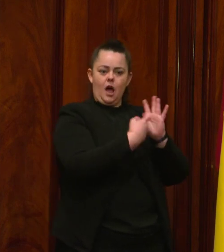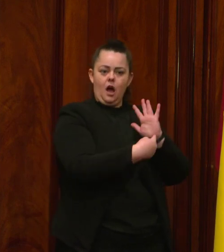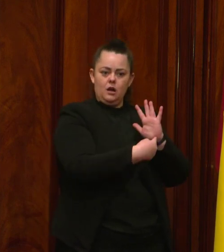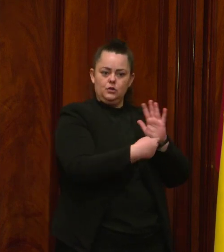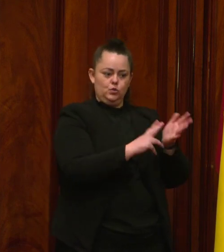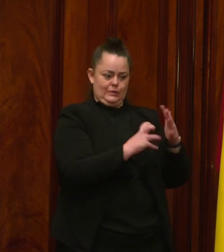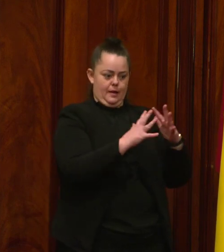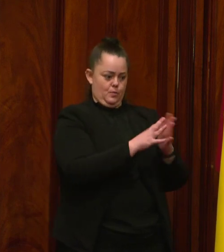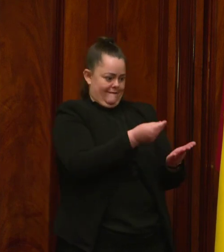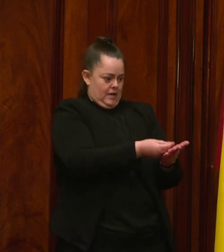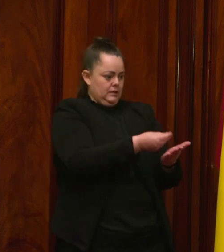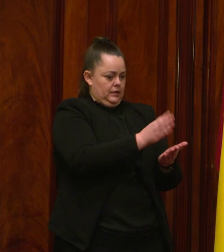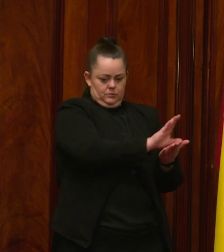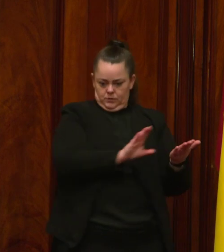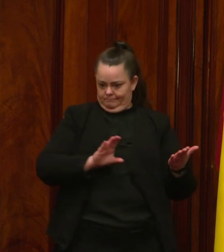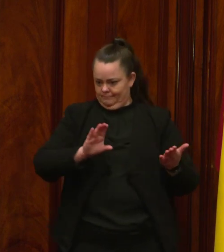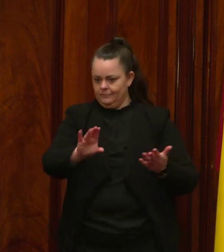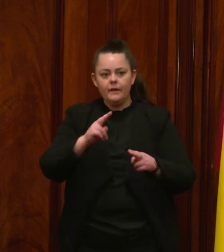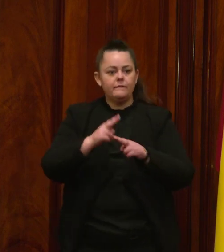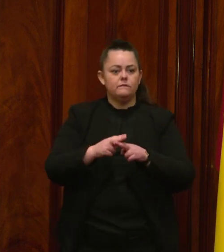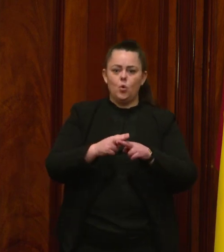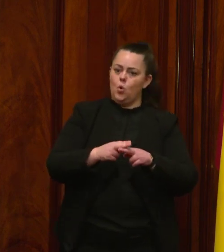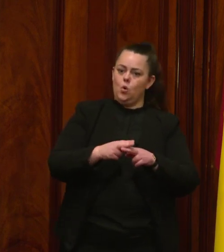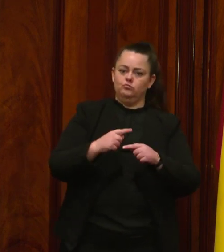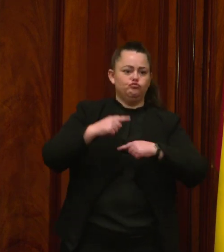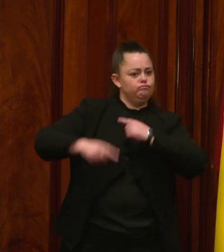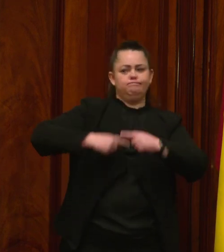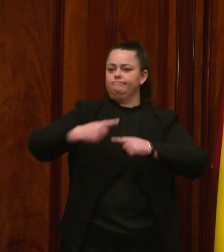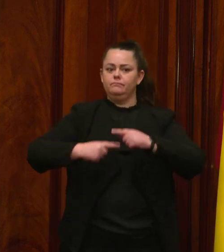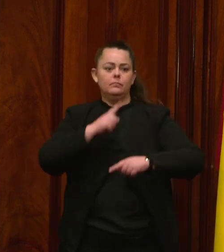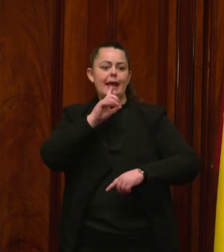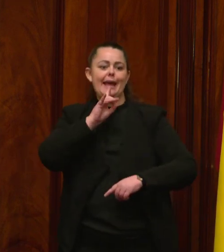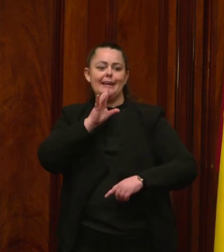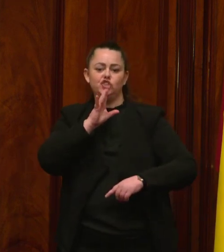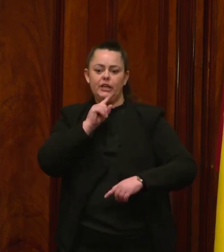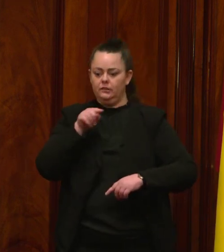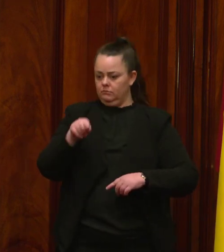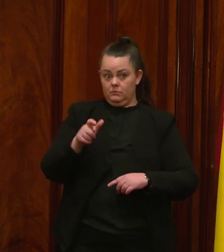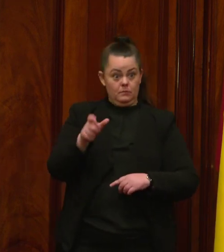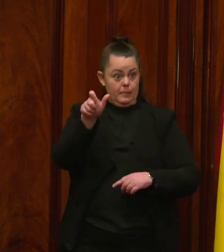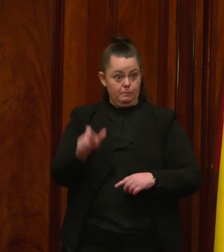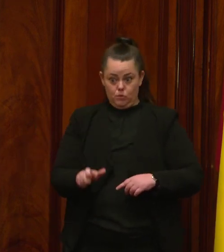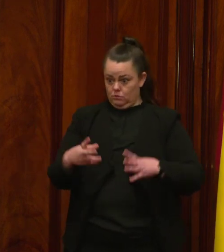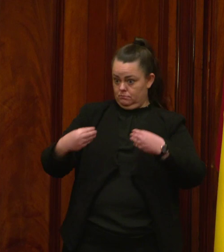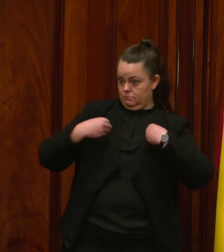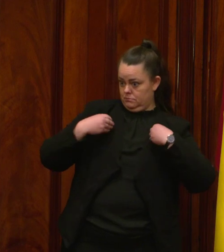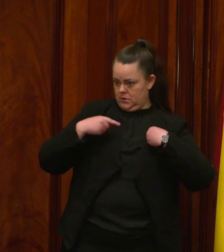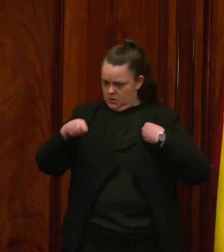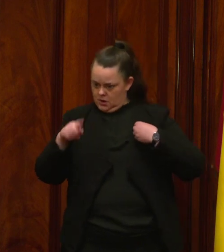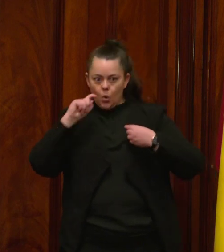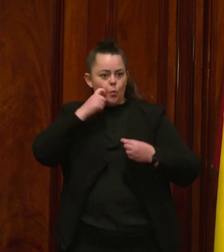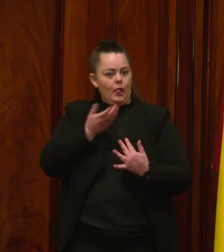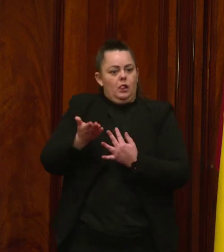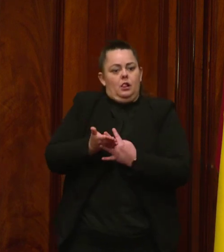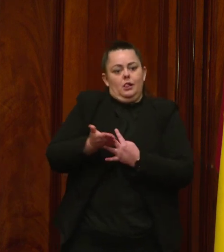renewable energy assets. The corporation will be a linchpin between government and the private sector. With